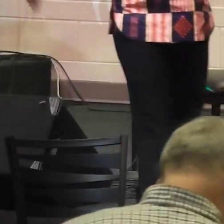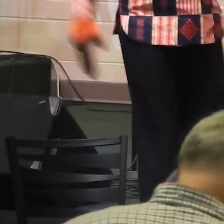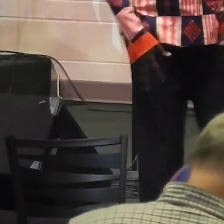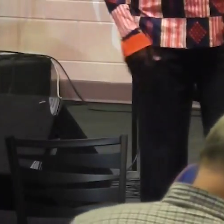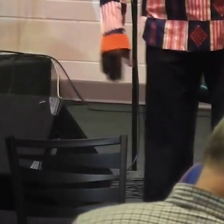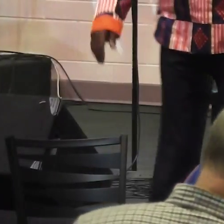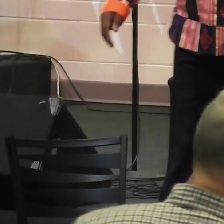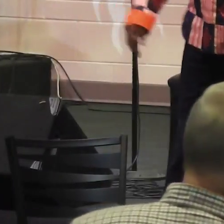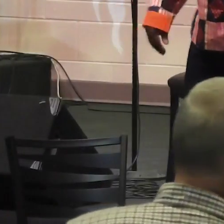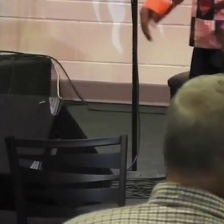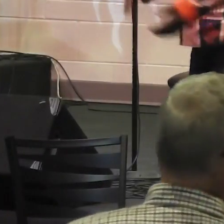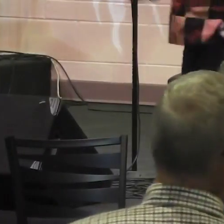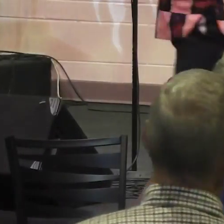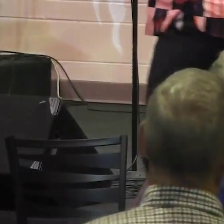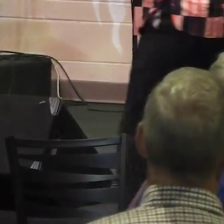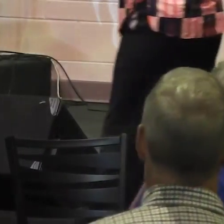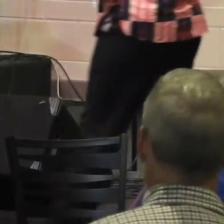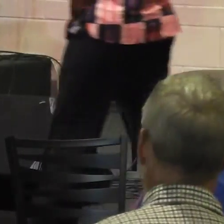You may be seated.